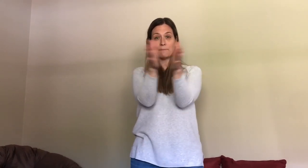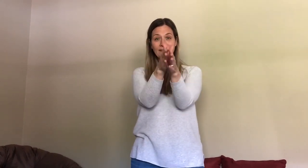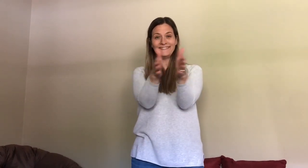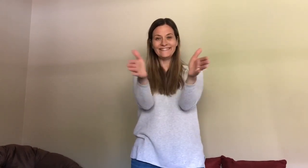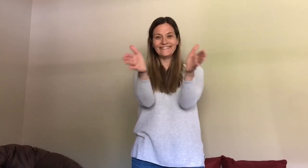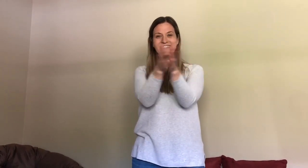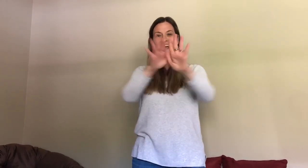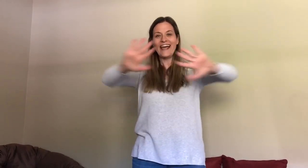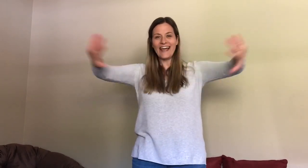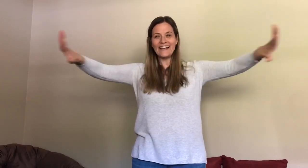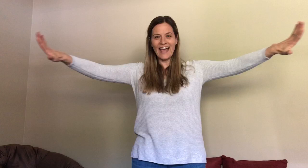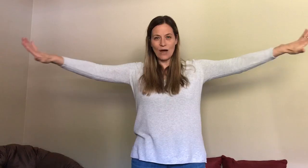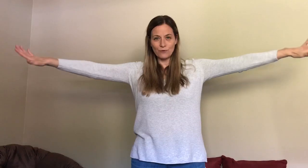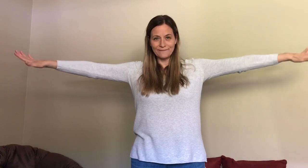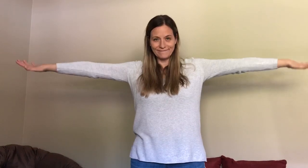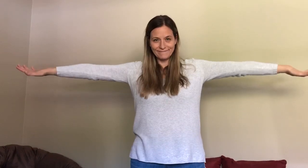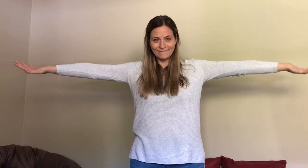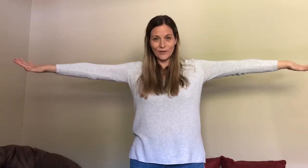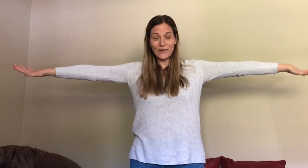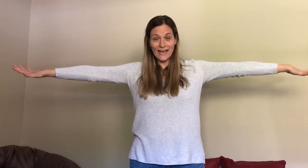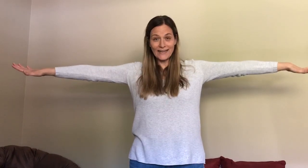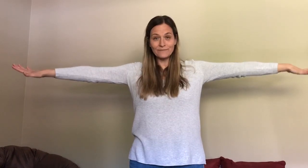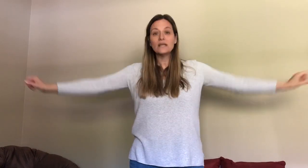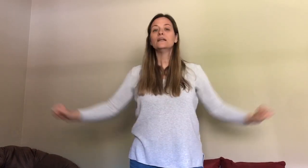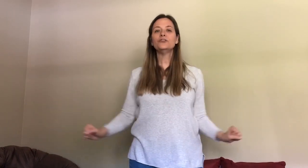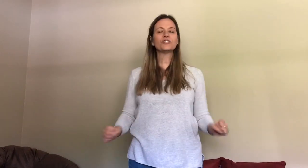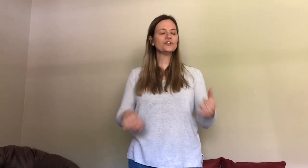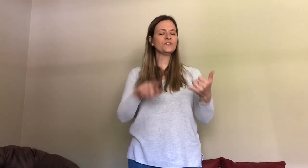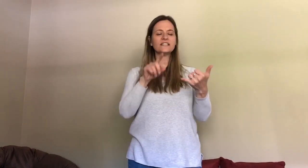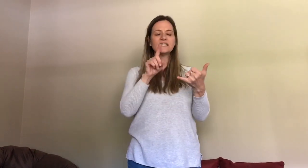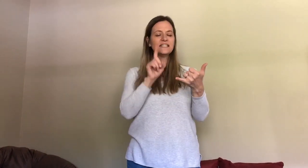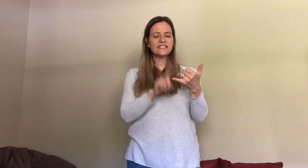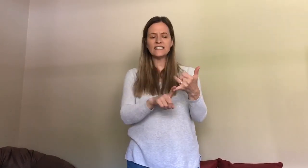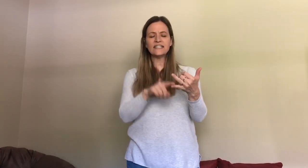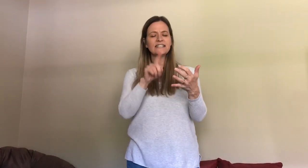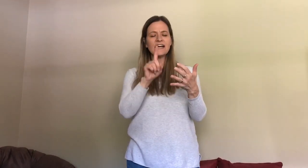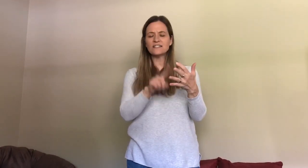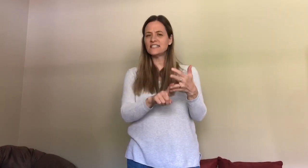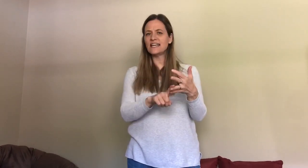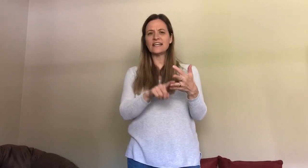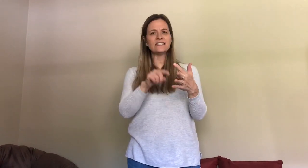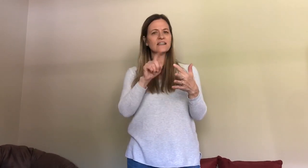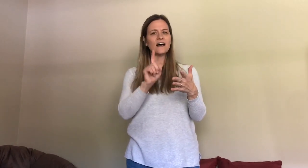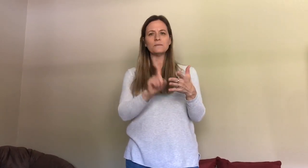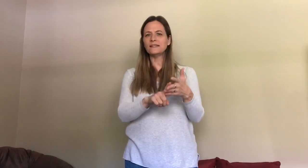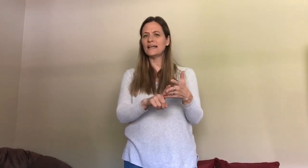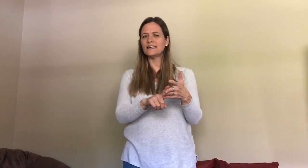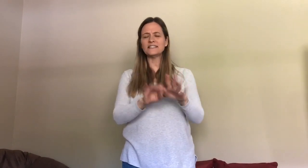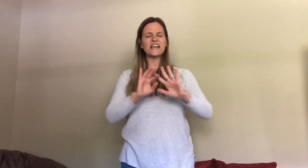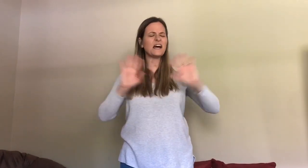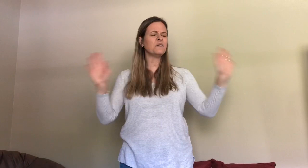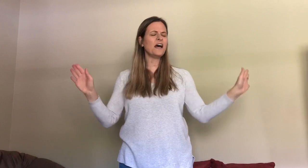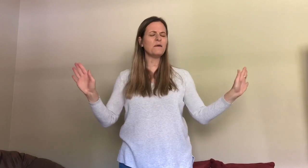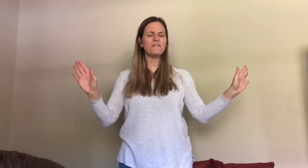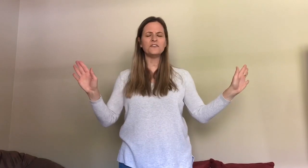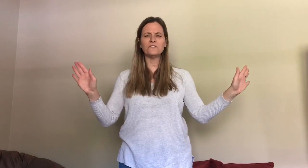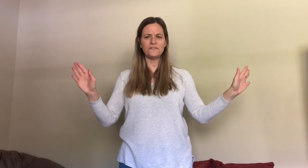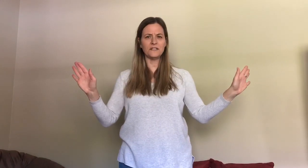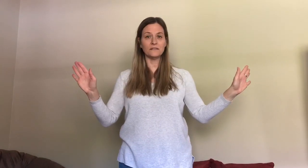it and out okay you could do this sitting down standing up laying down however you feel